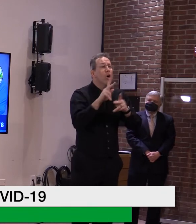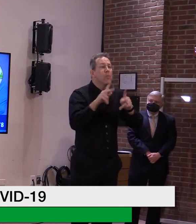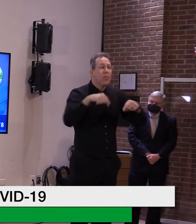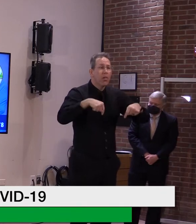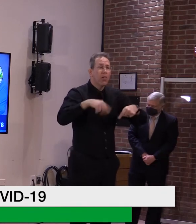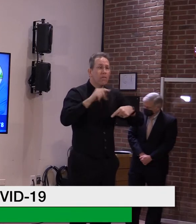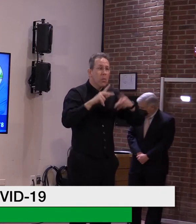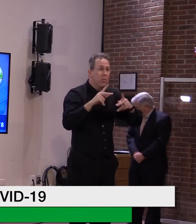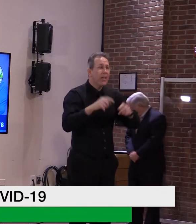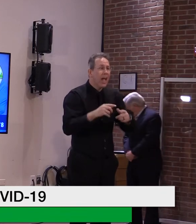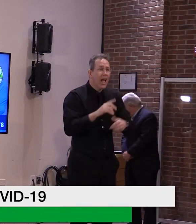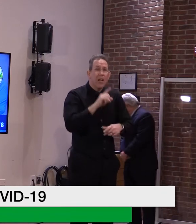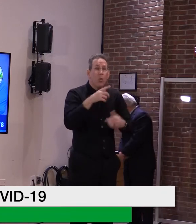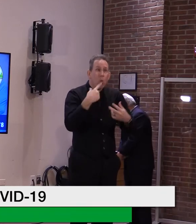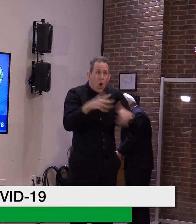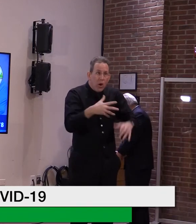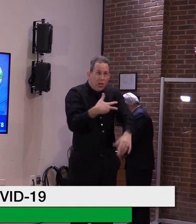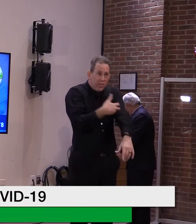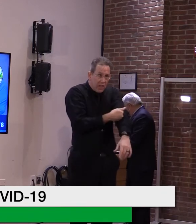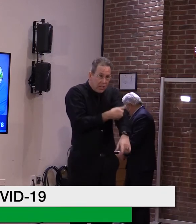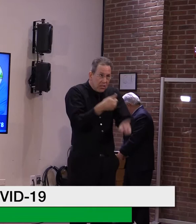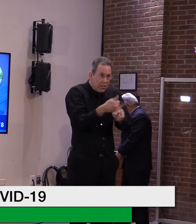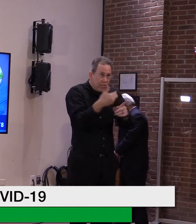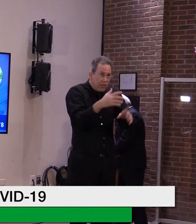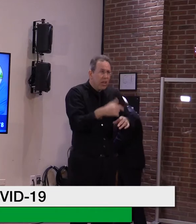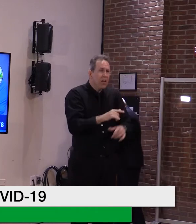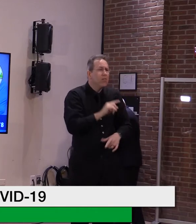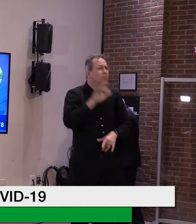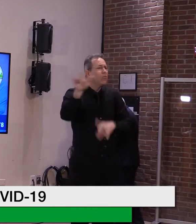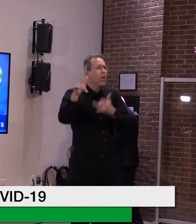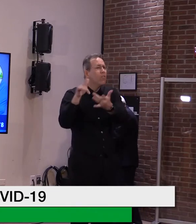vaccinated. So and that includes air travel as well.